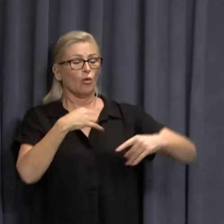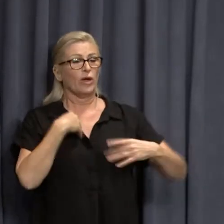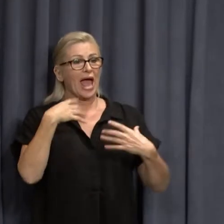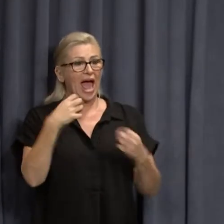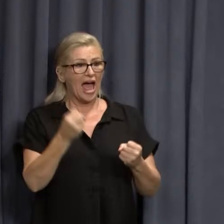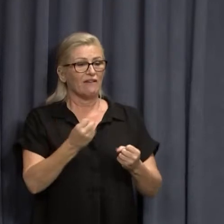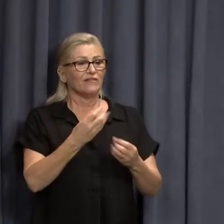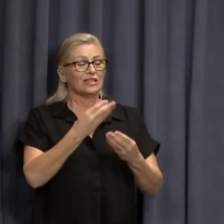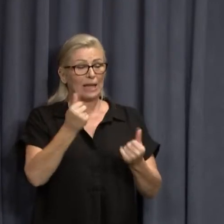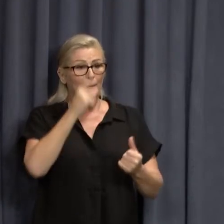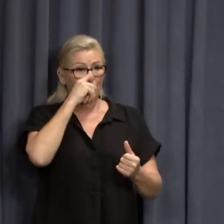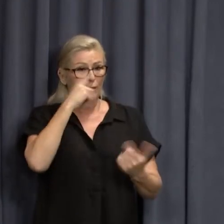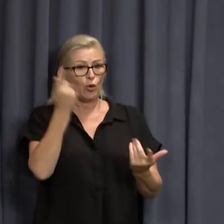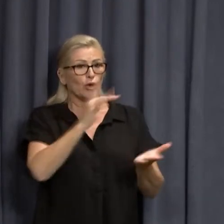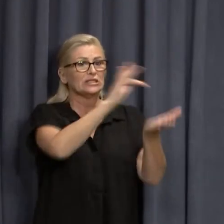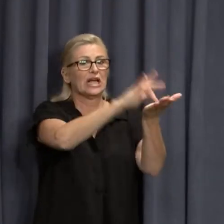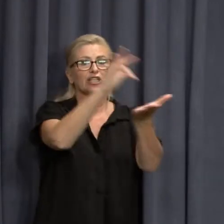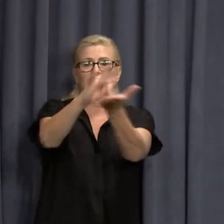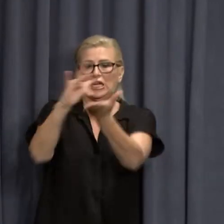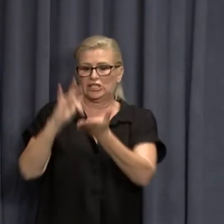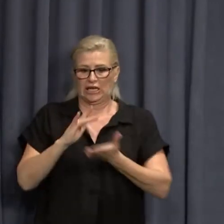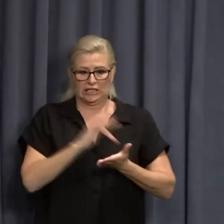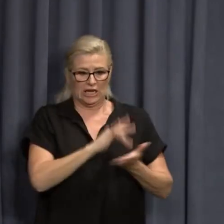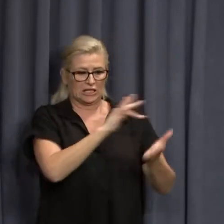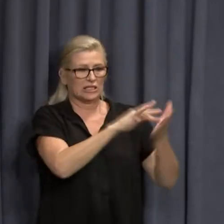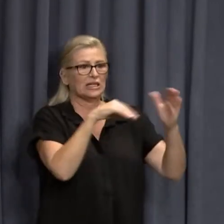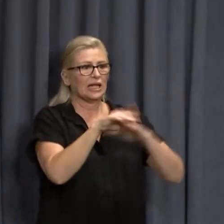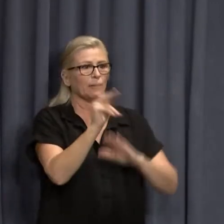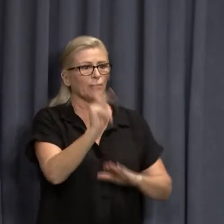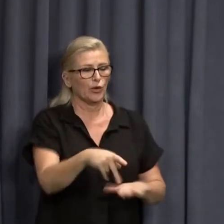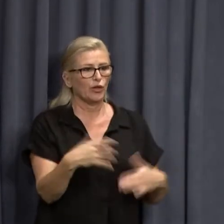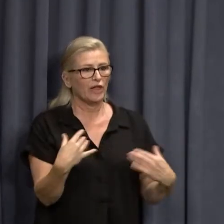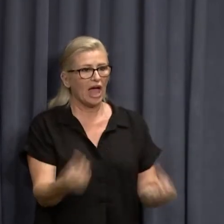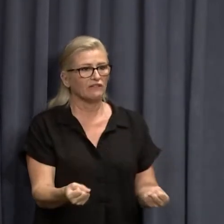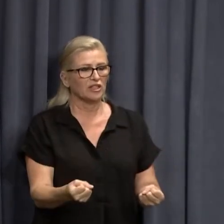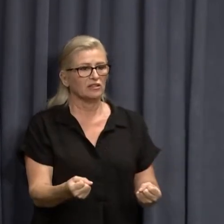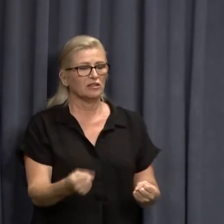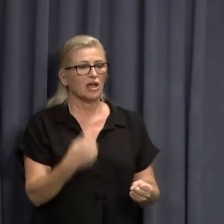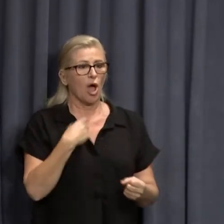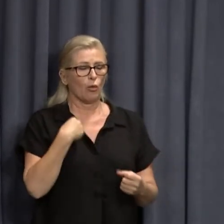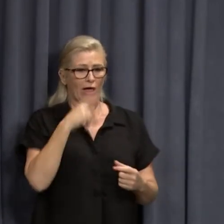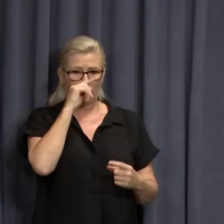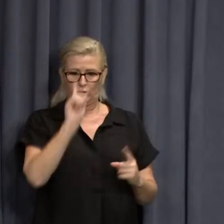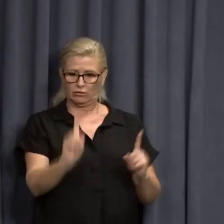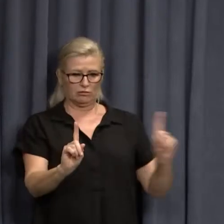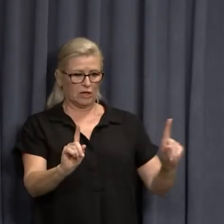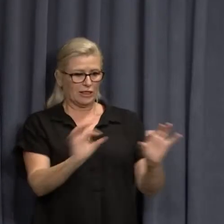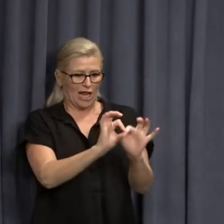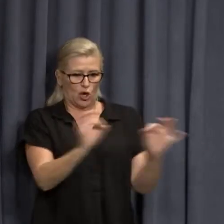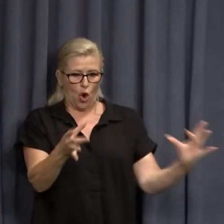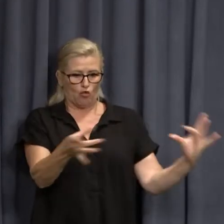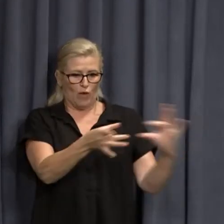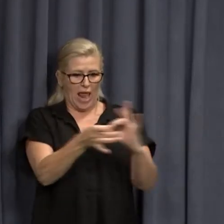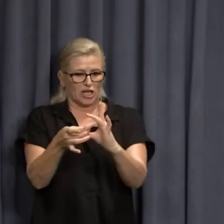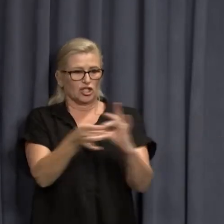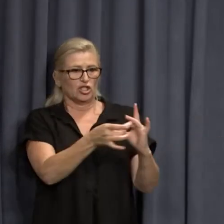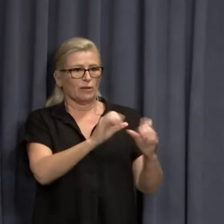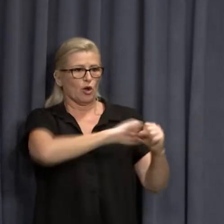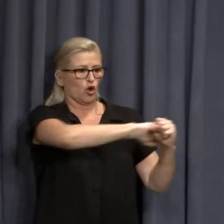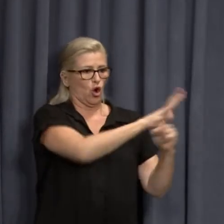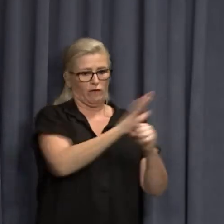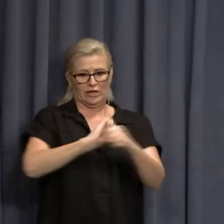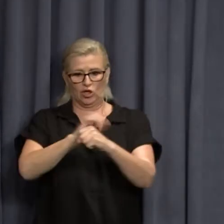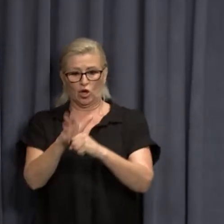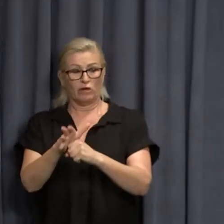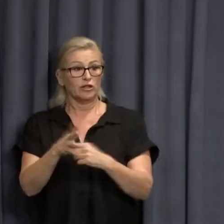cases that have been in the community and we have some unconnected cases. So we may well have an